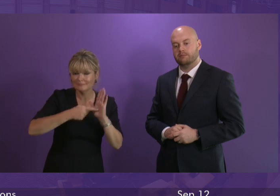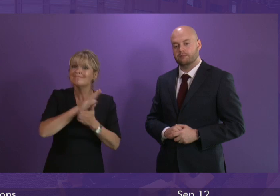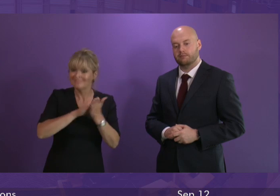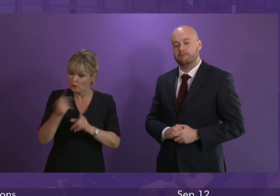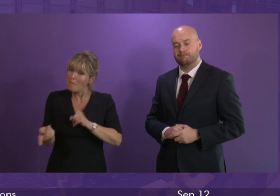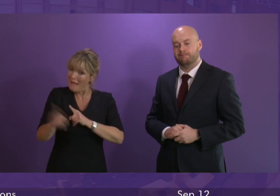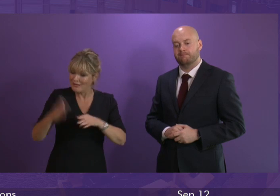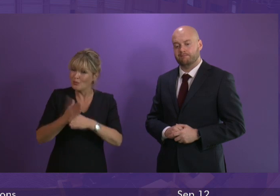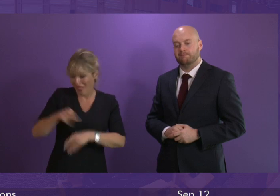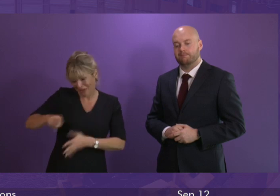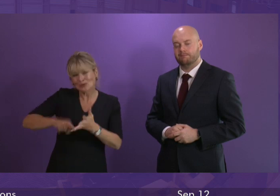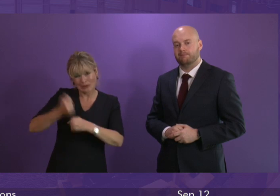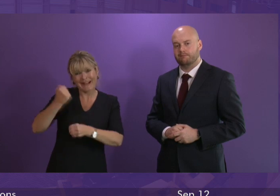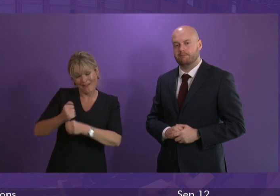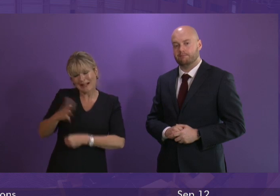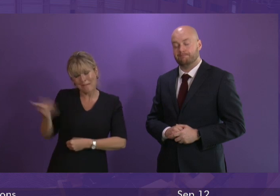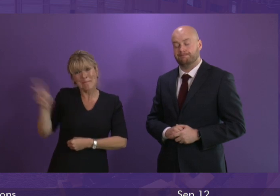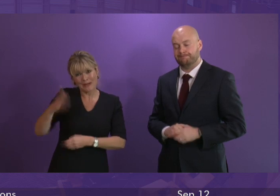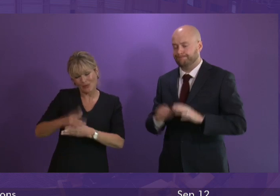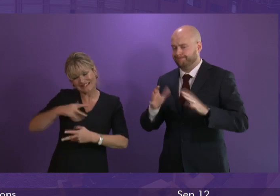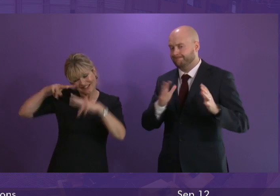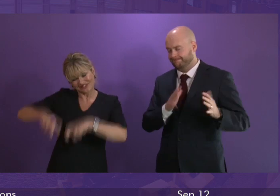scrutinising this UK government certainly does